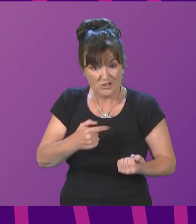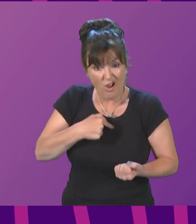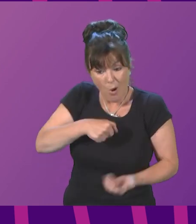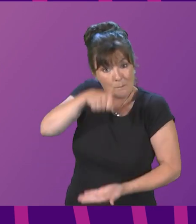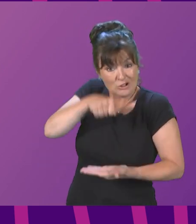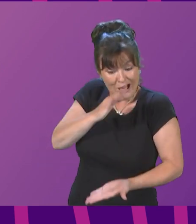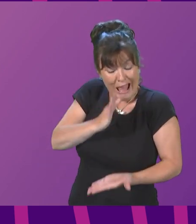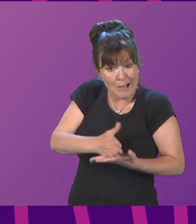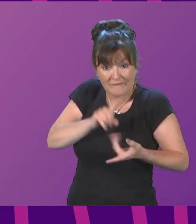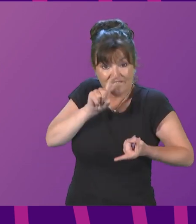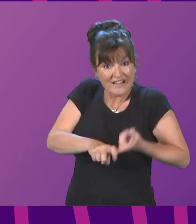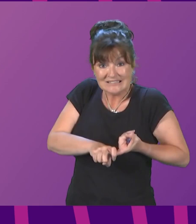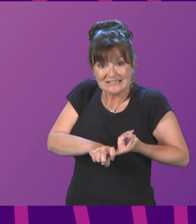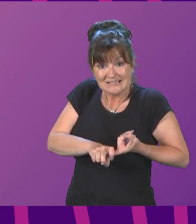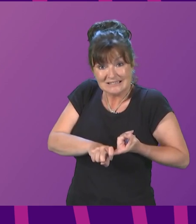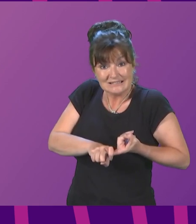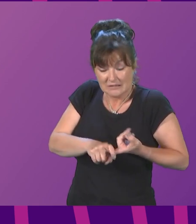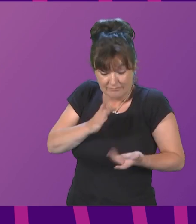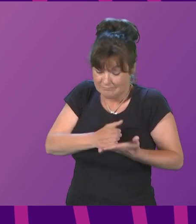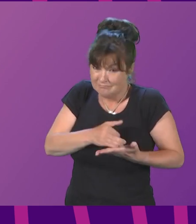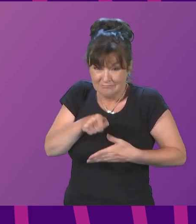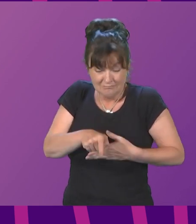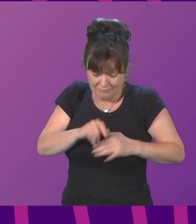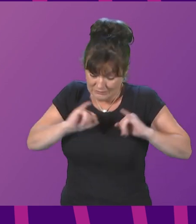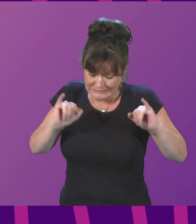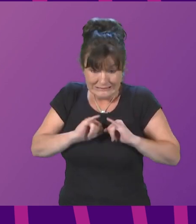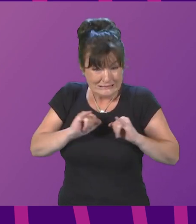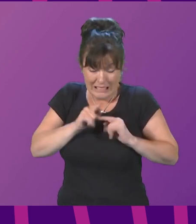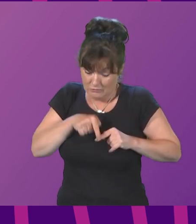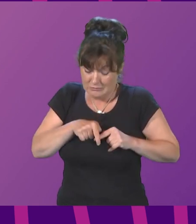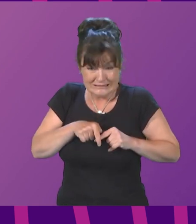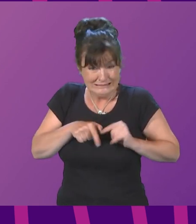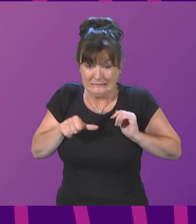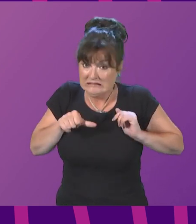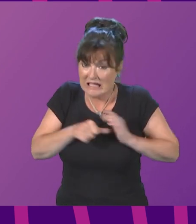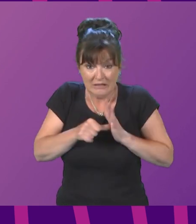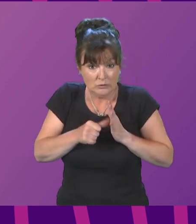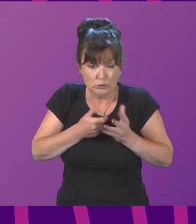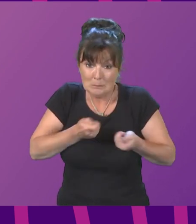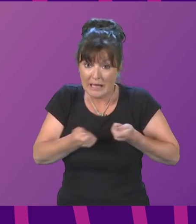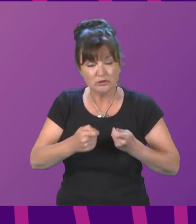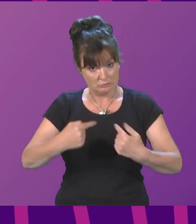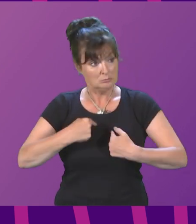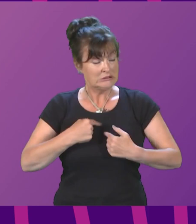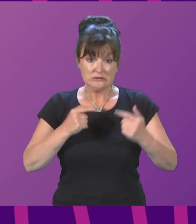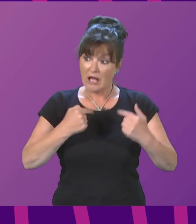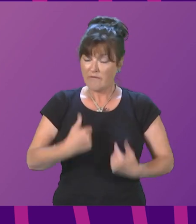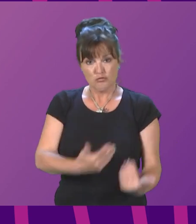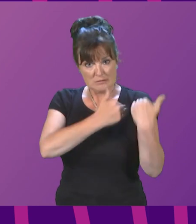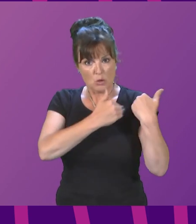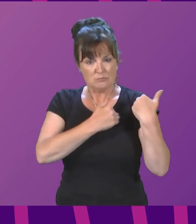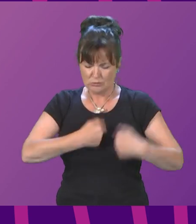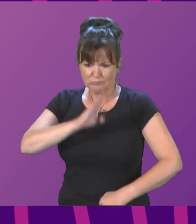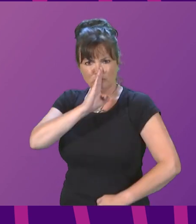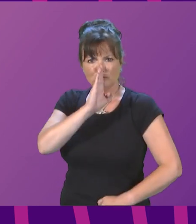fixed, and it is under severe and increasing pressure. I have a duty, to be frank, about the